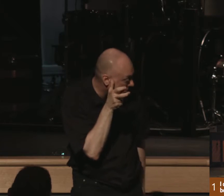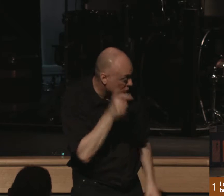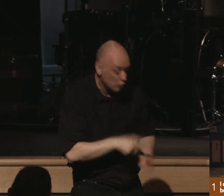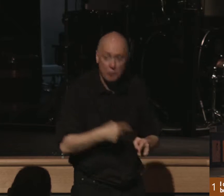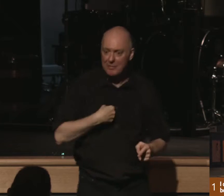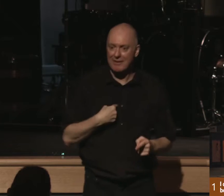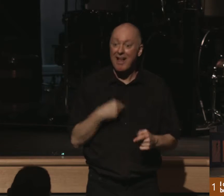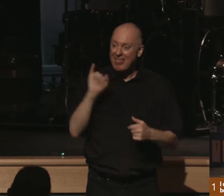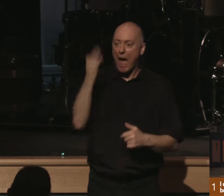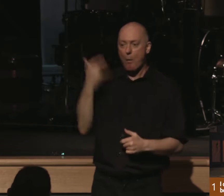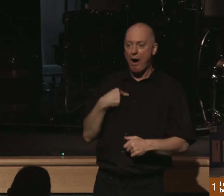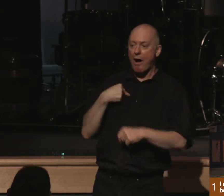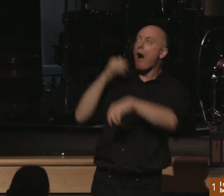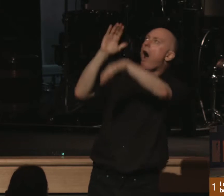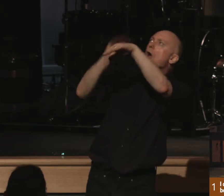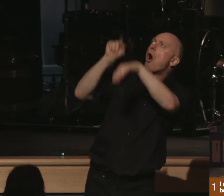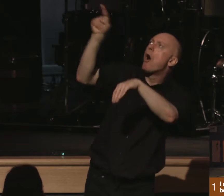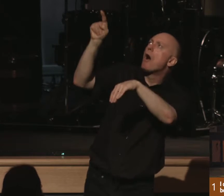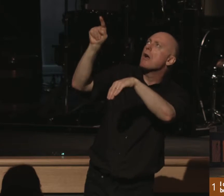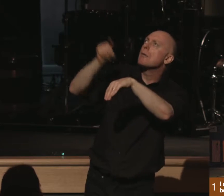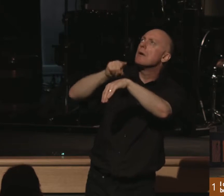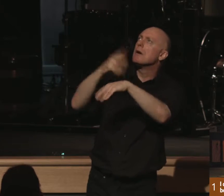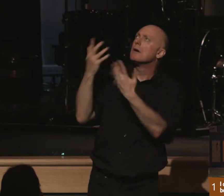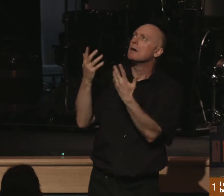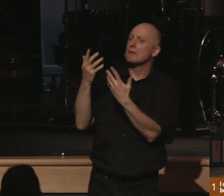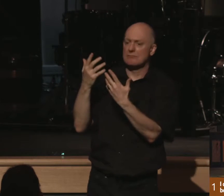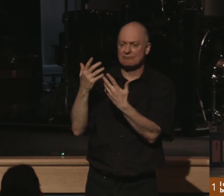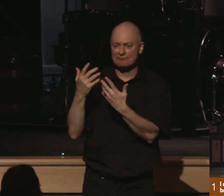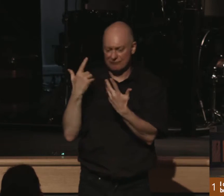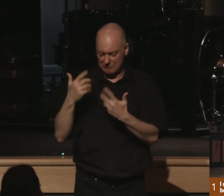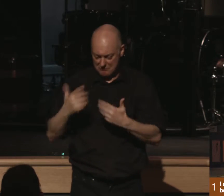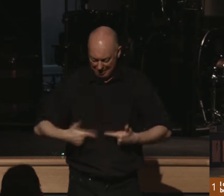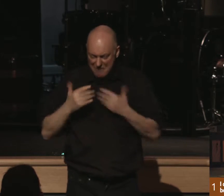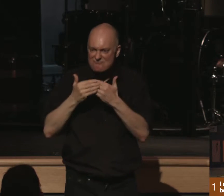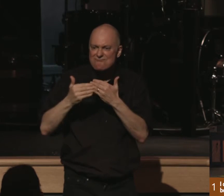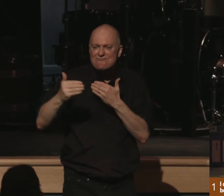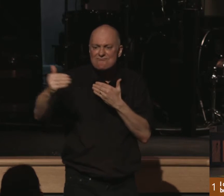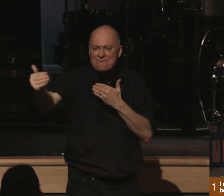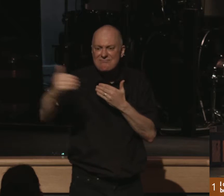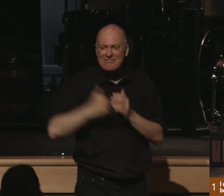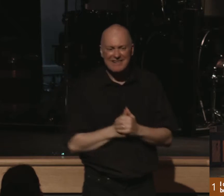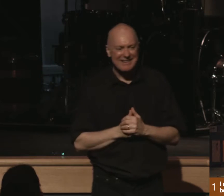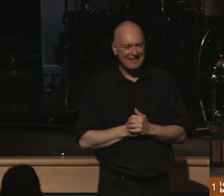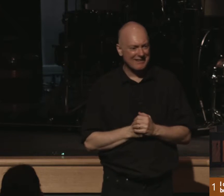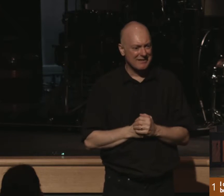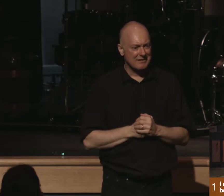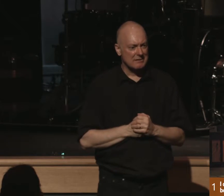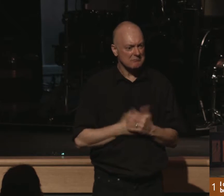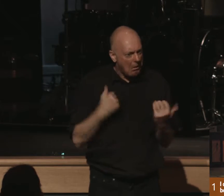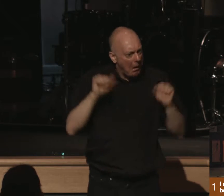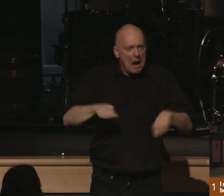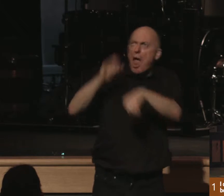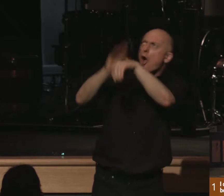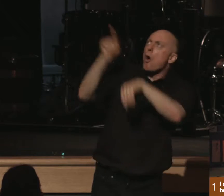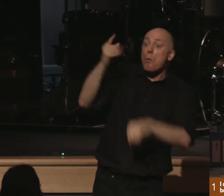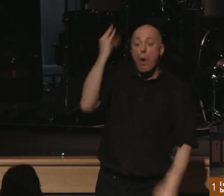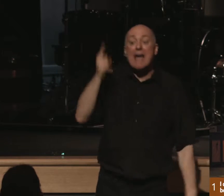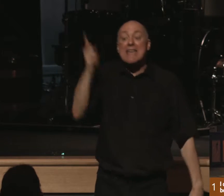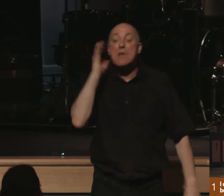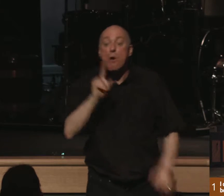I can call upon him because he answers. Listen, you want to